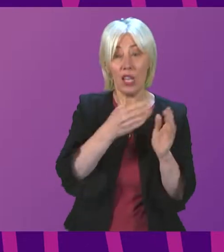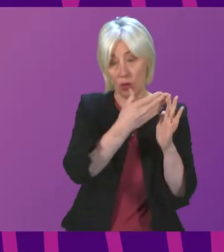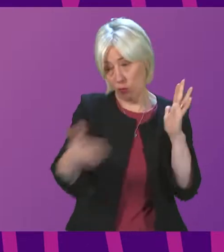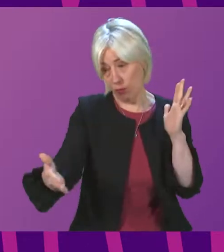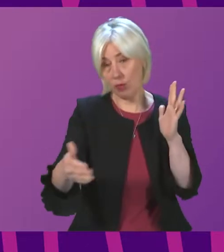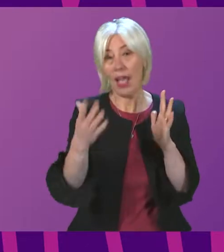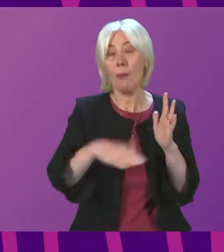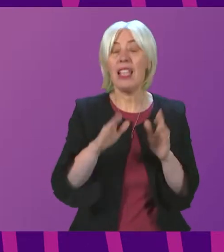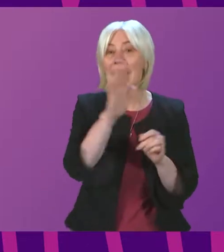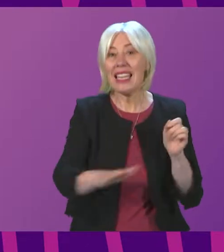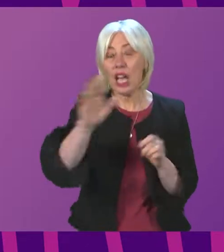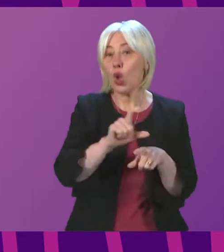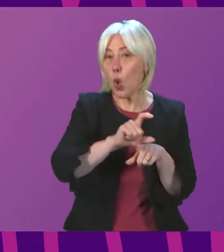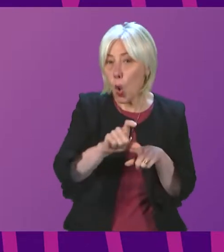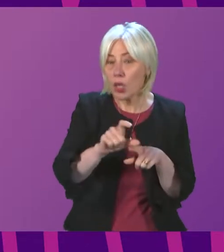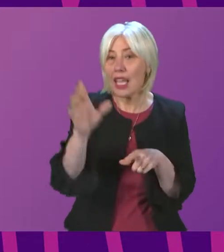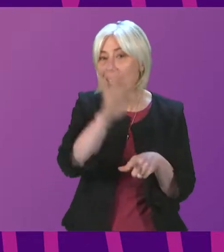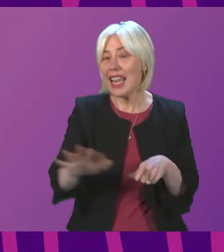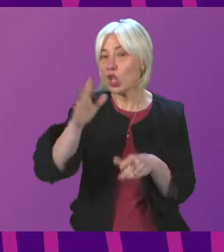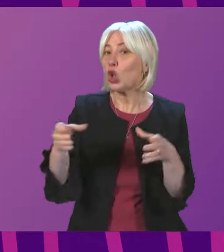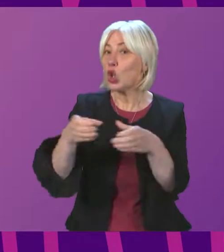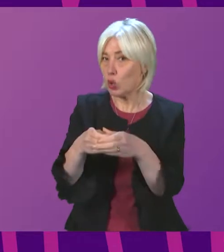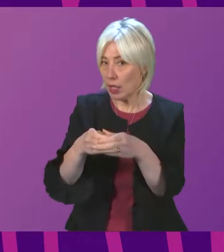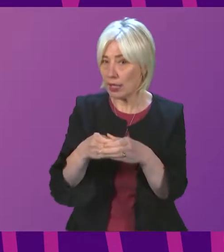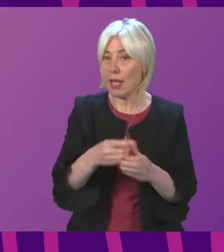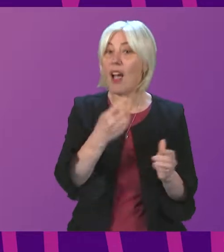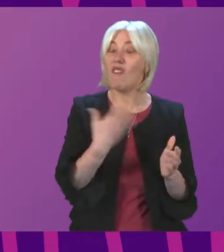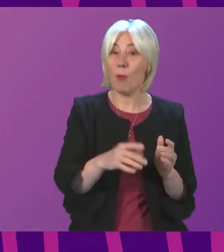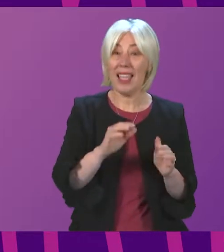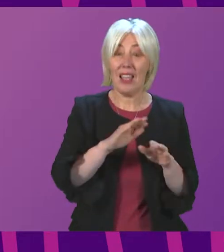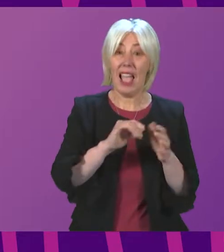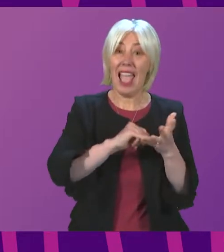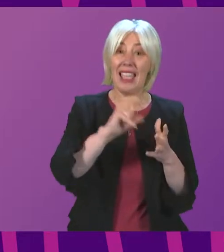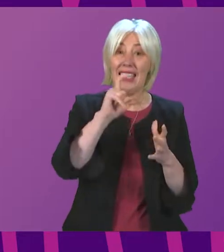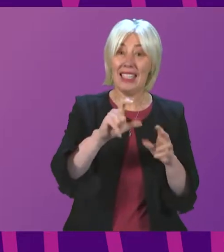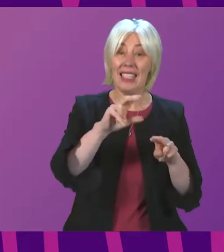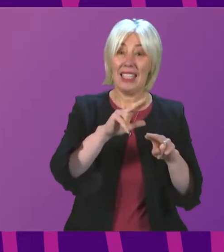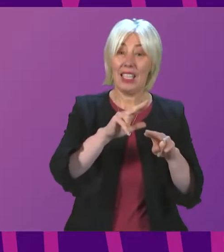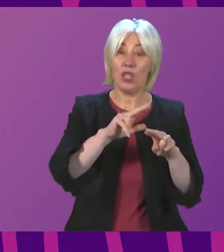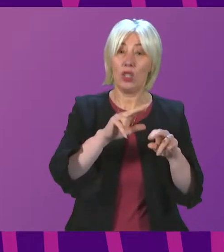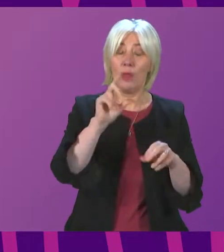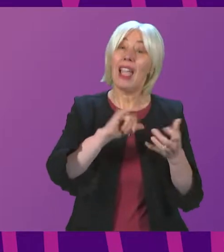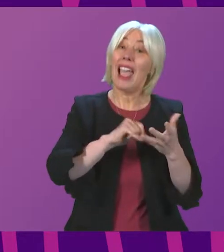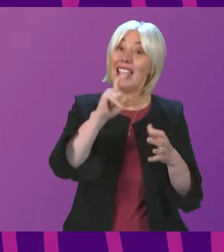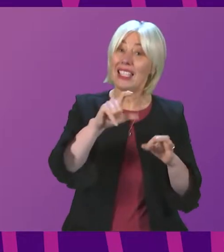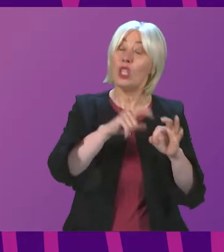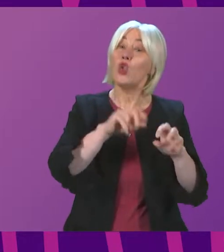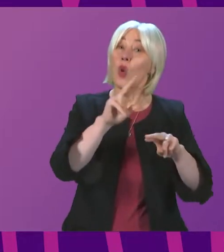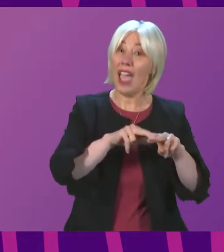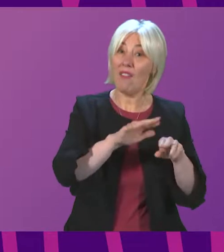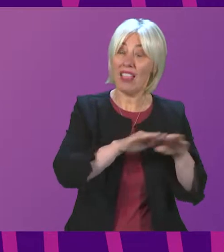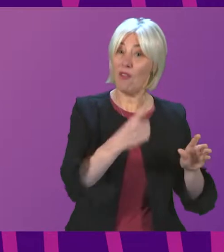national courses and national units at each level from scf scqf sorry